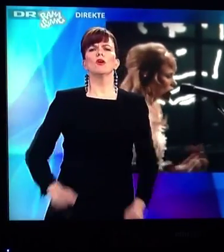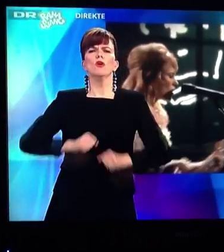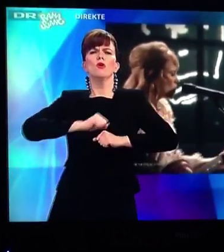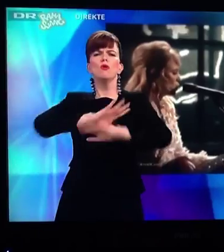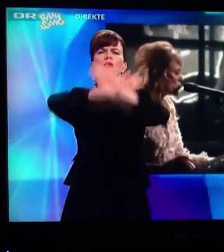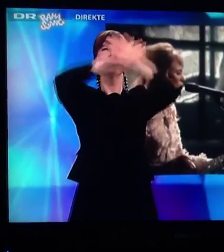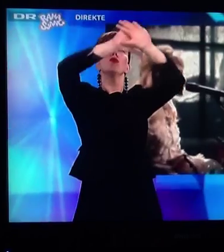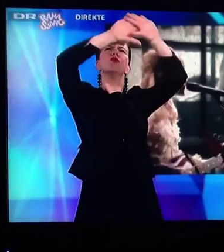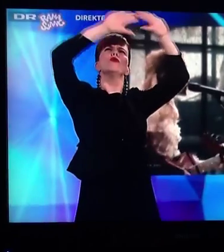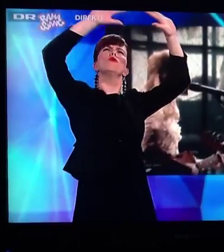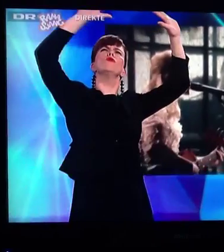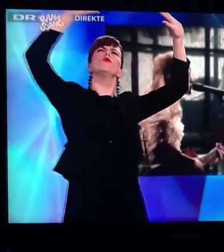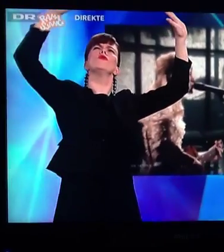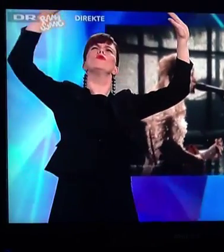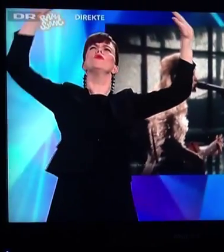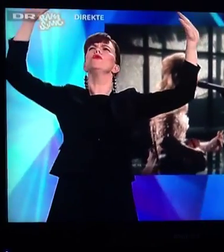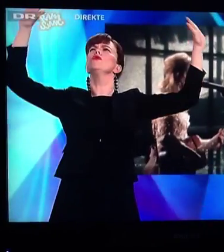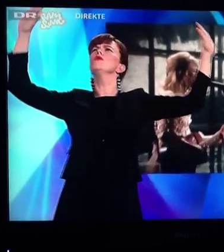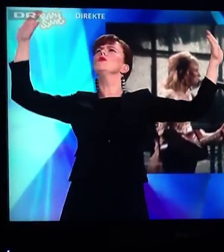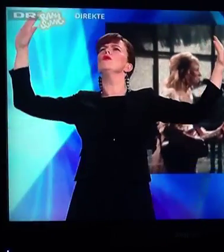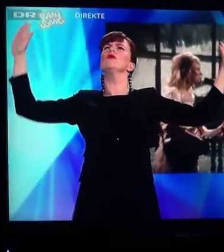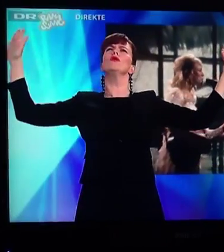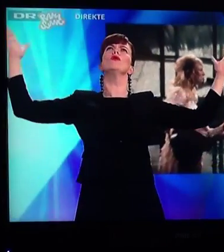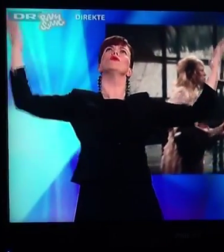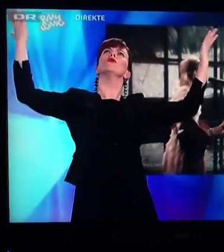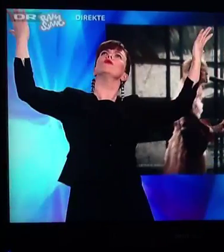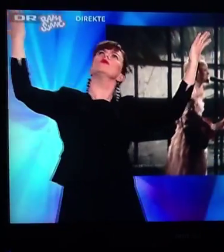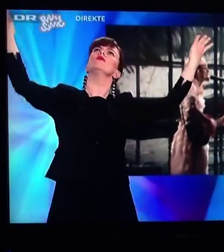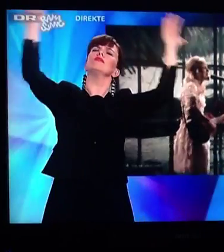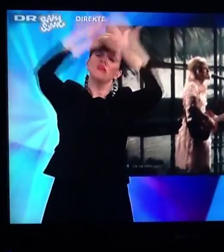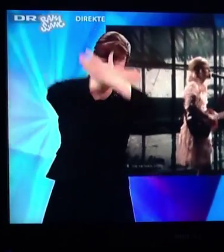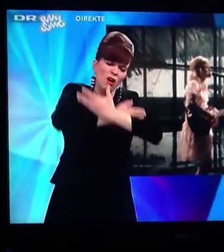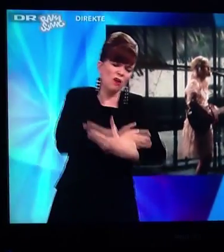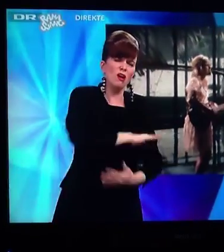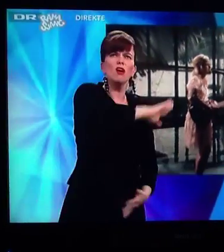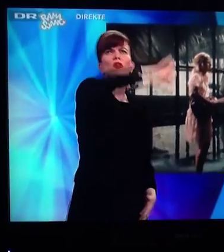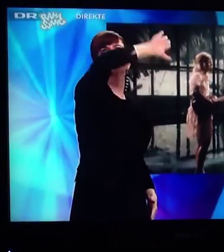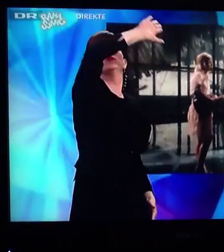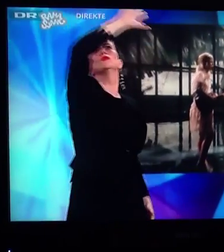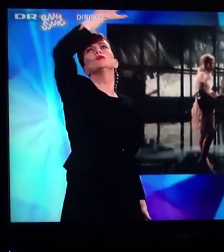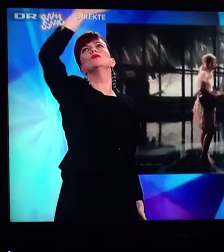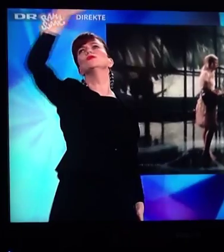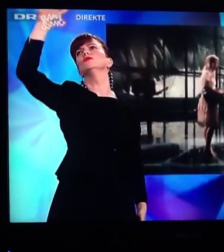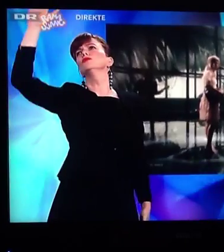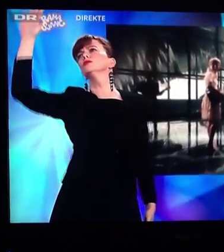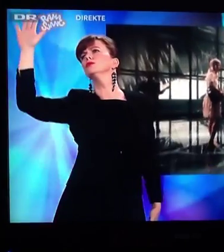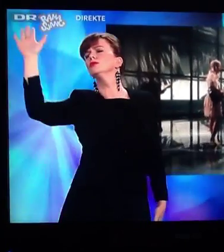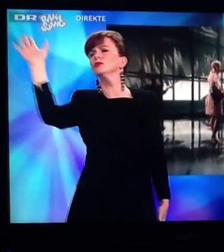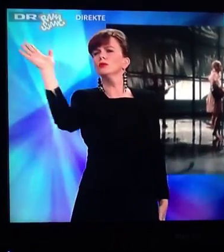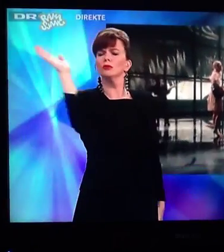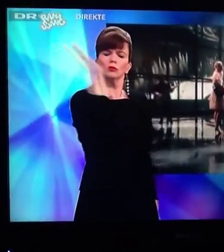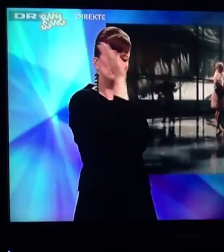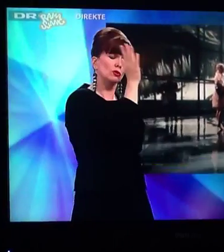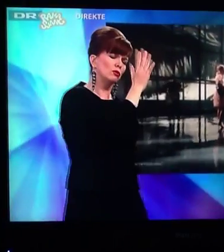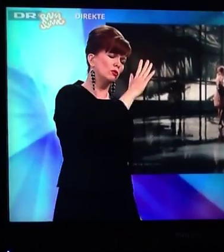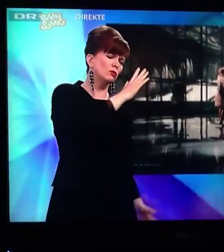I can show no The cause you're black, I'm